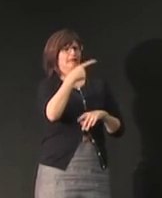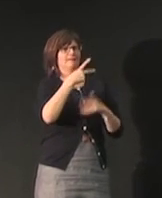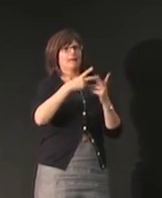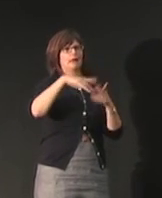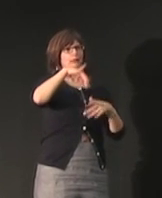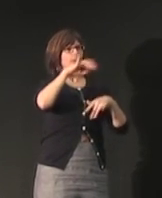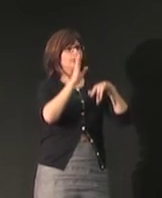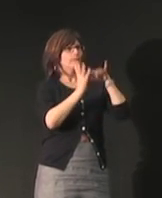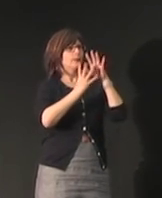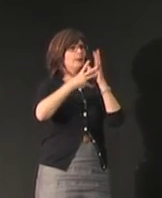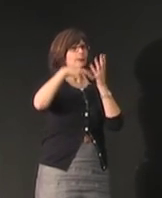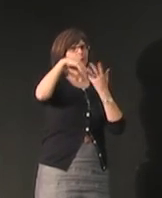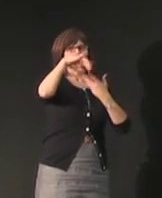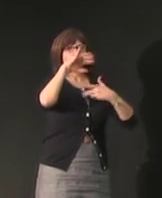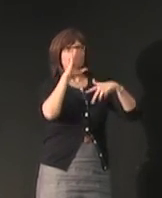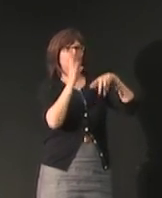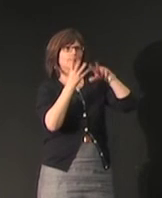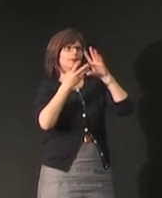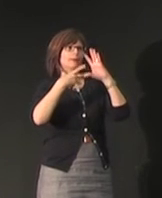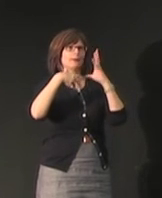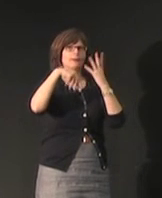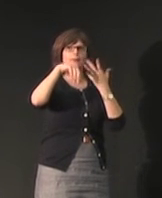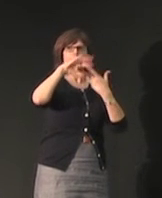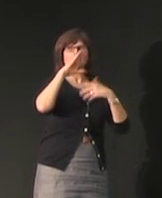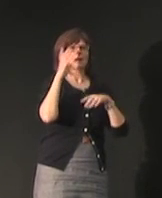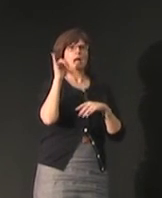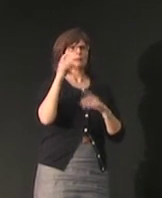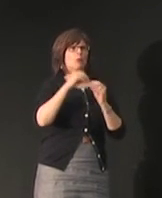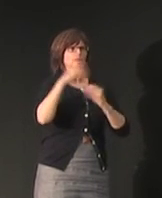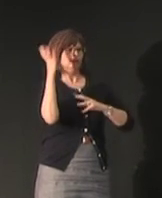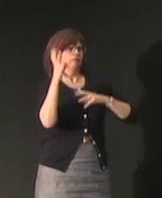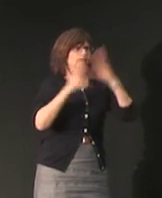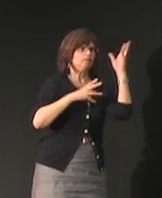small signing space and there's a kind of a fluidity to the way that they sign